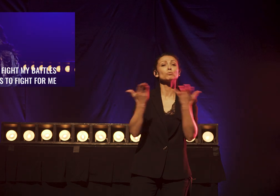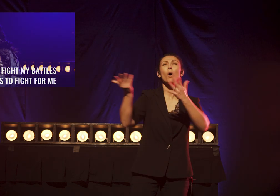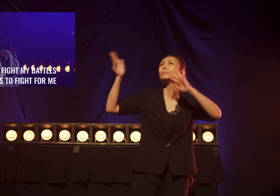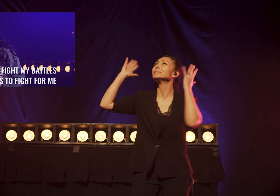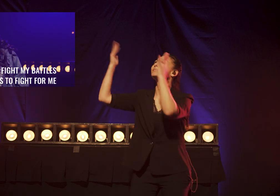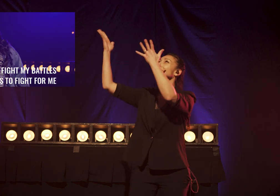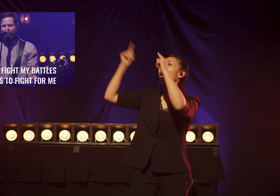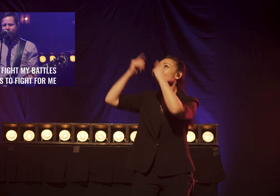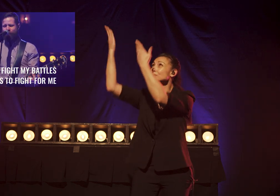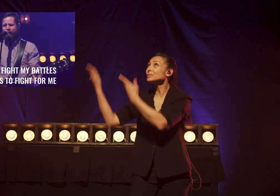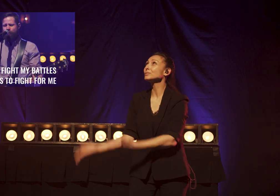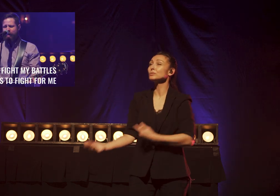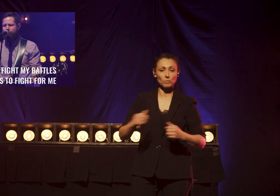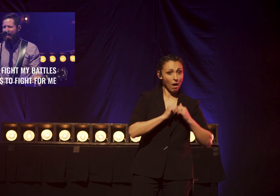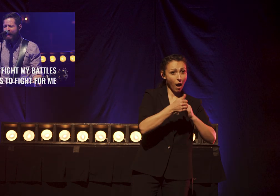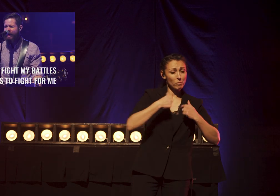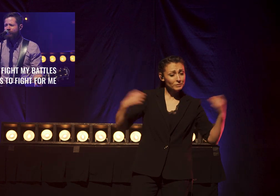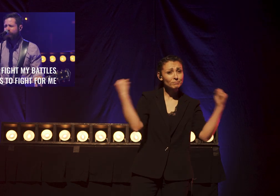This is how I fight my battles